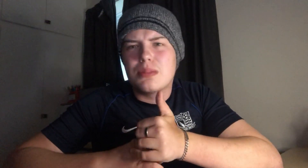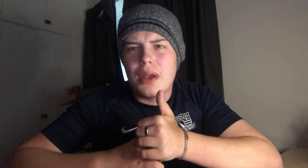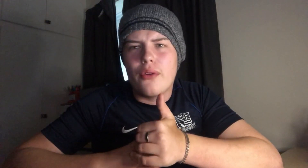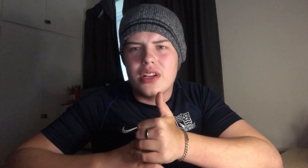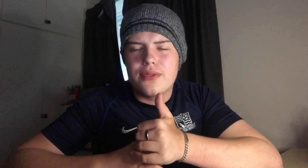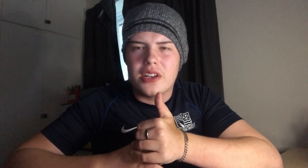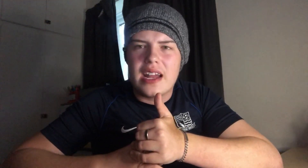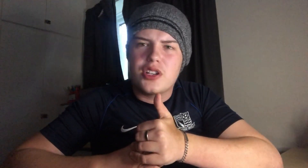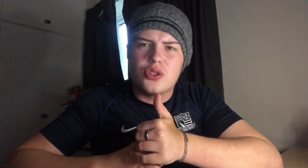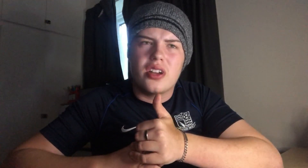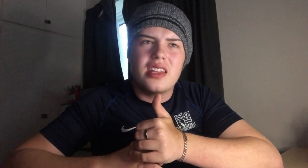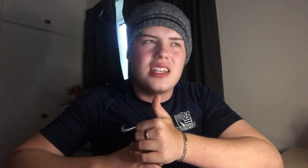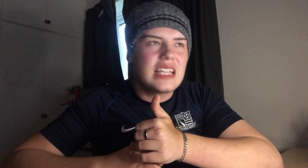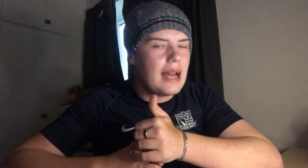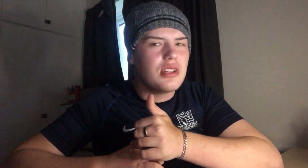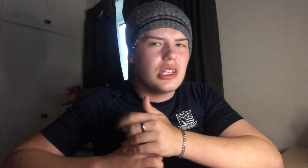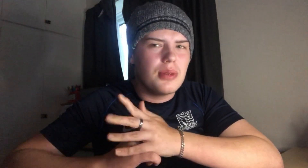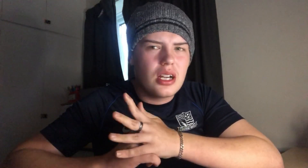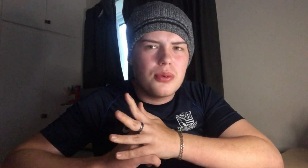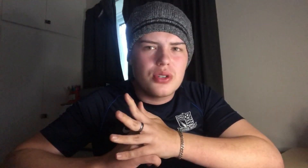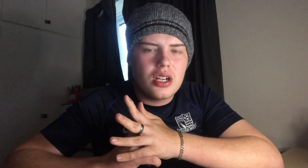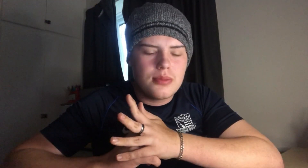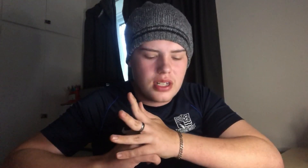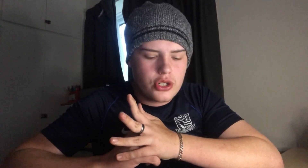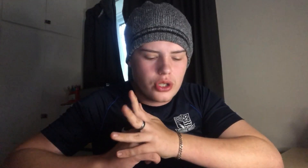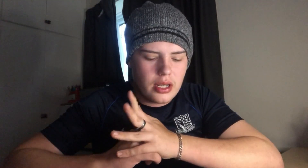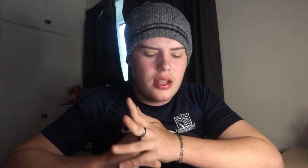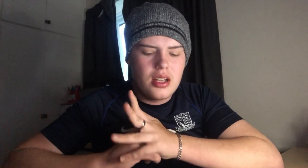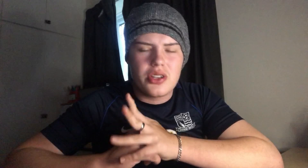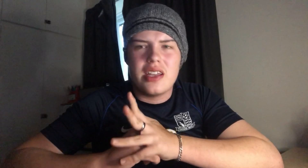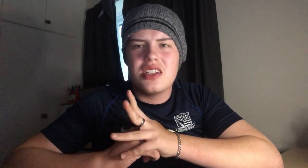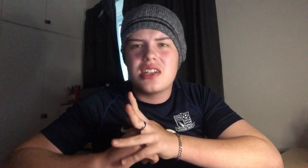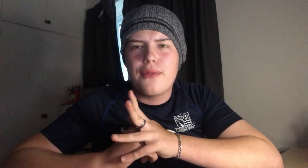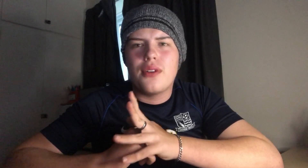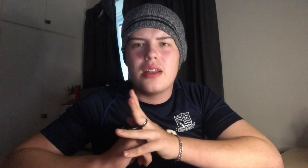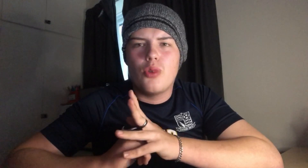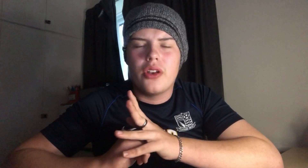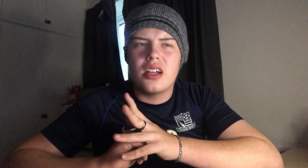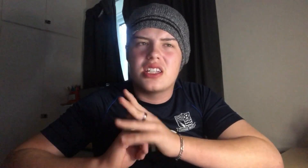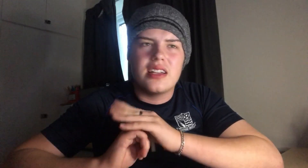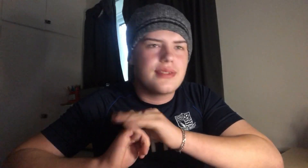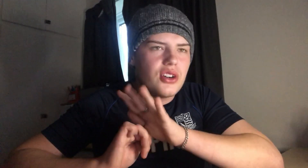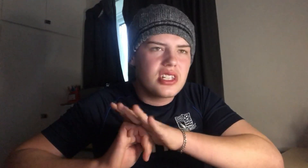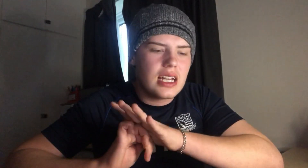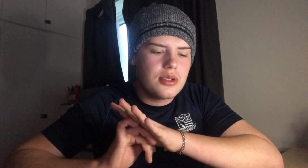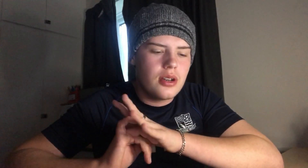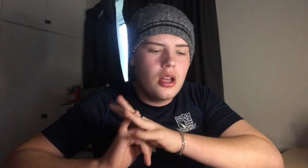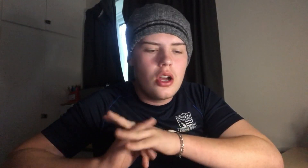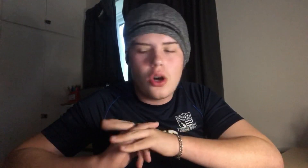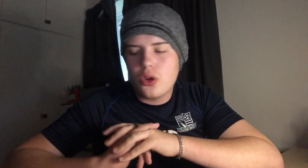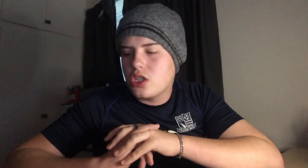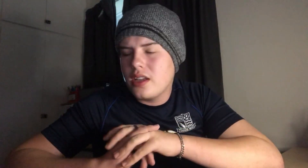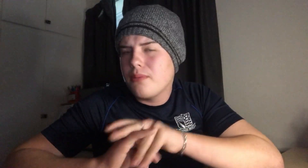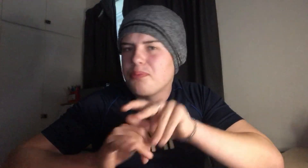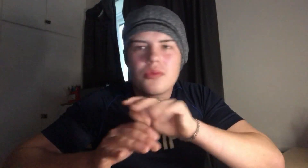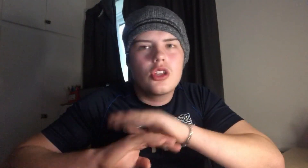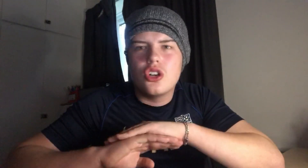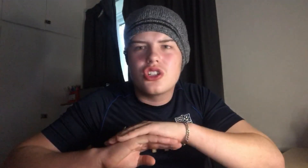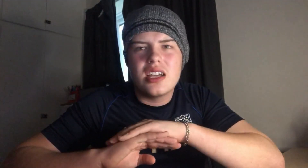experience for the Nationals. I think he's captained them a couple of times, actually. So he is definitely one, I'd say, his vice-captain. Oxley, got to